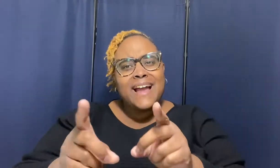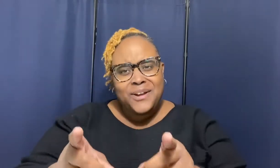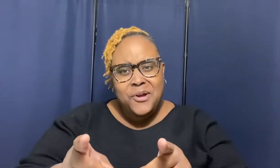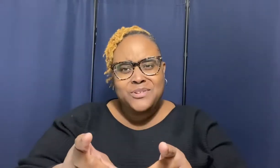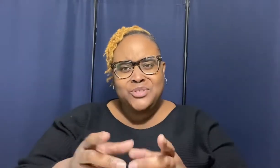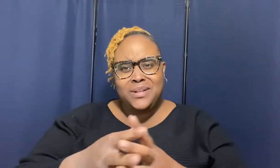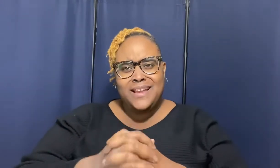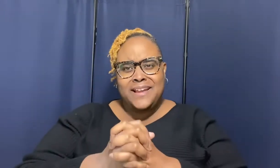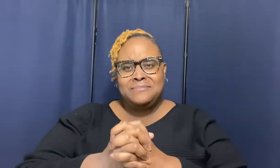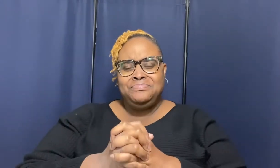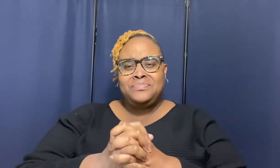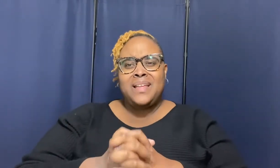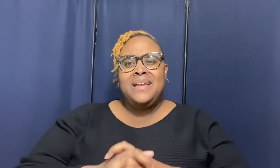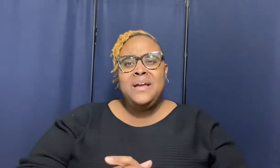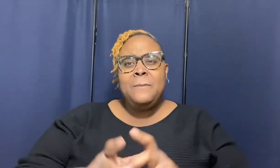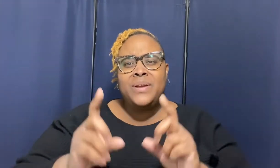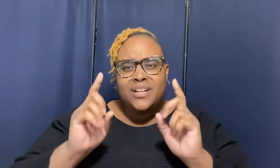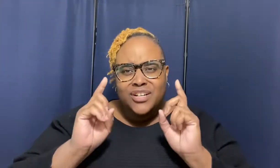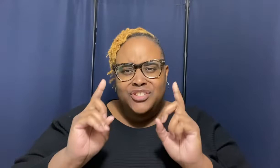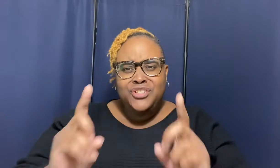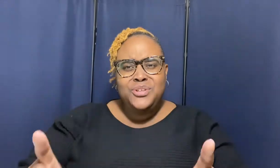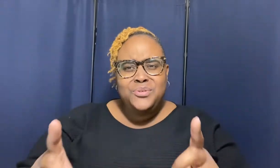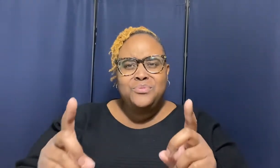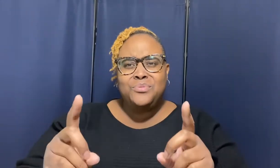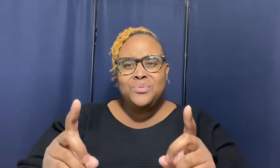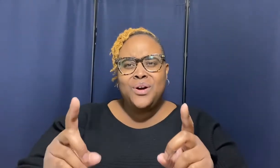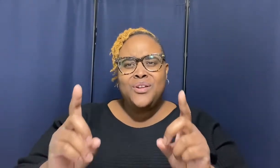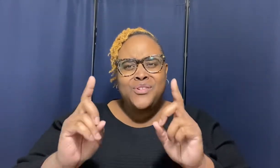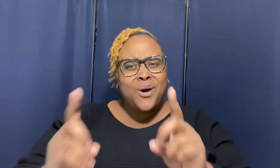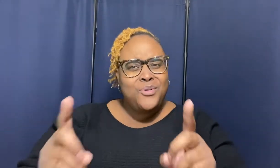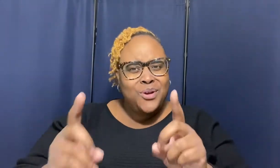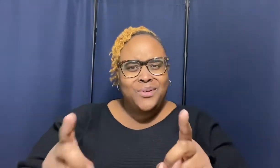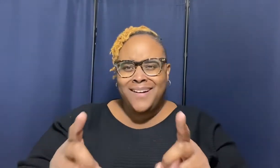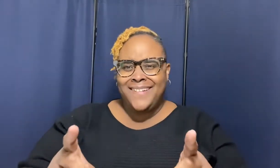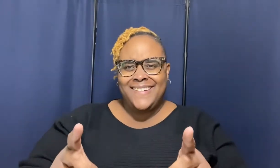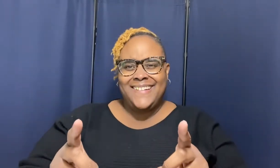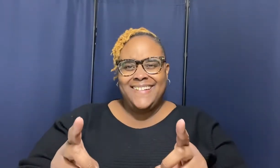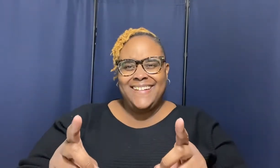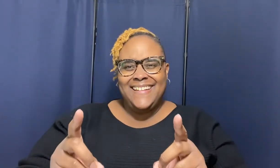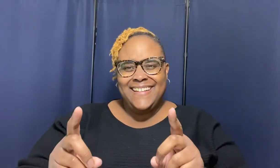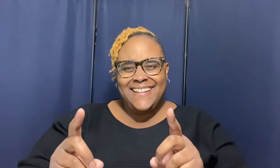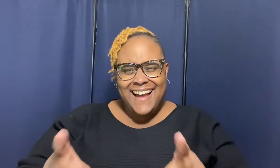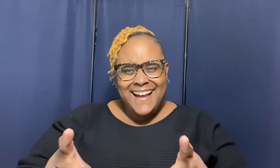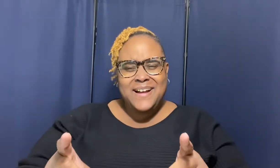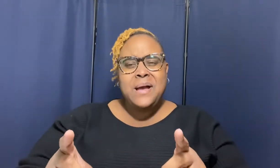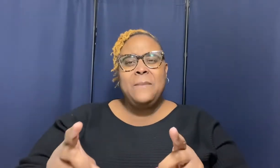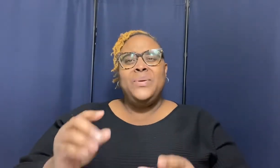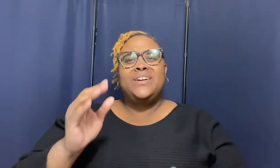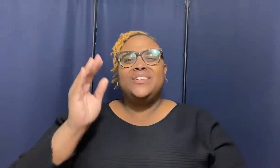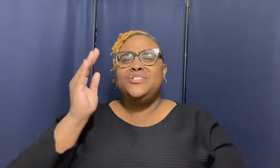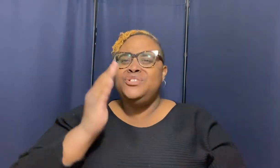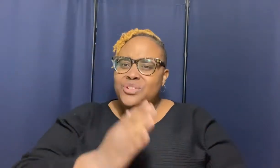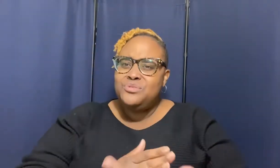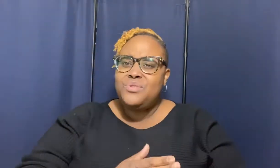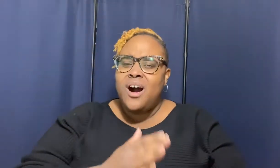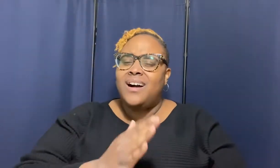encourage you today because you know your god huh because you are